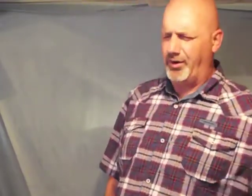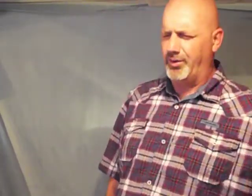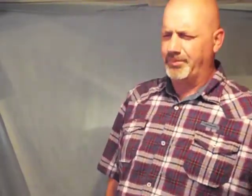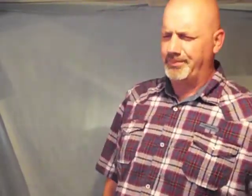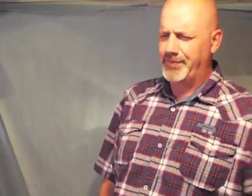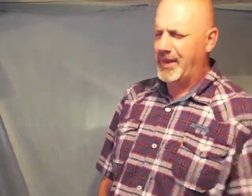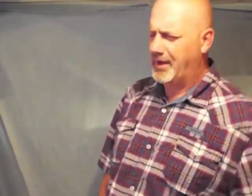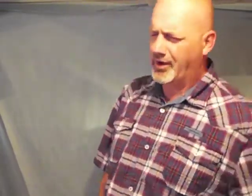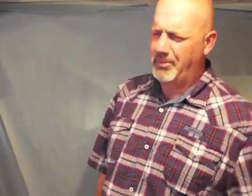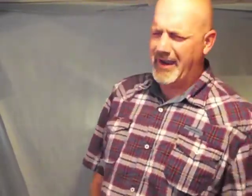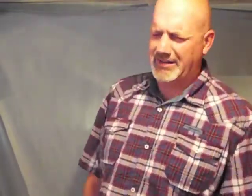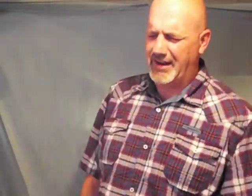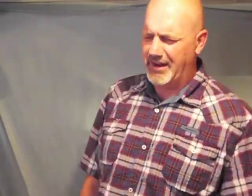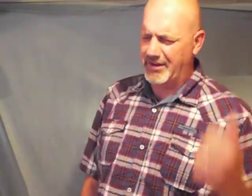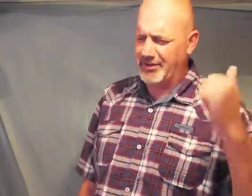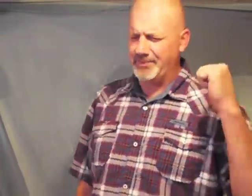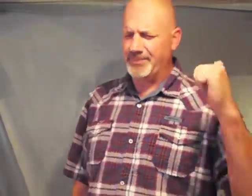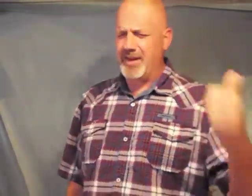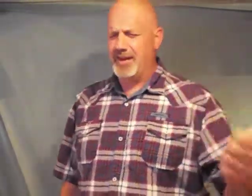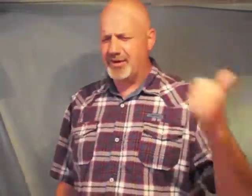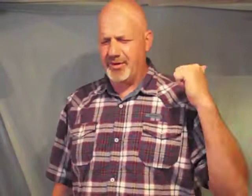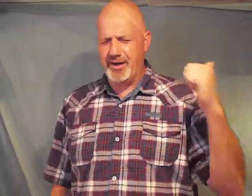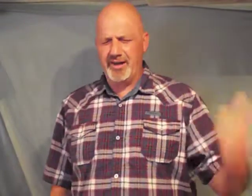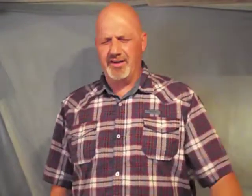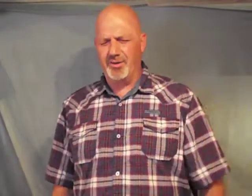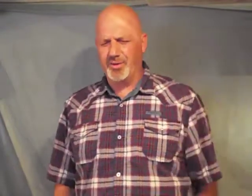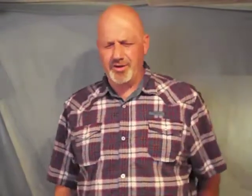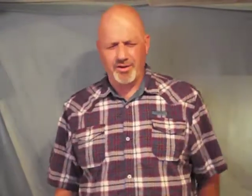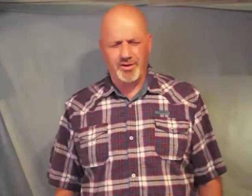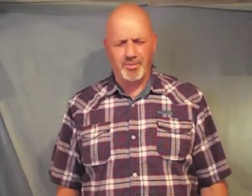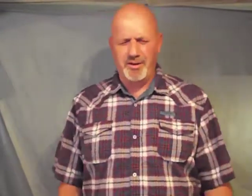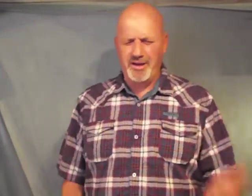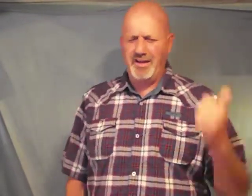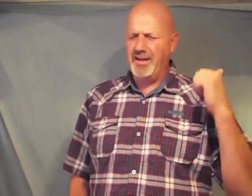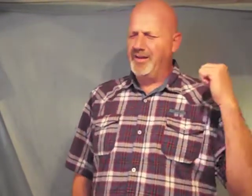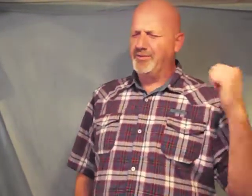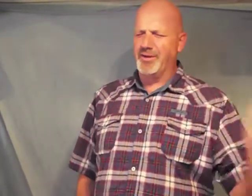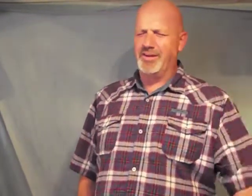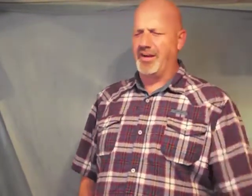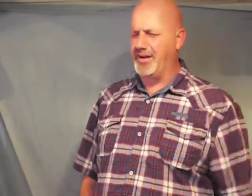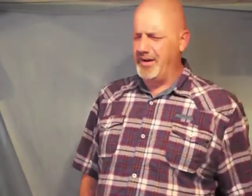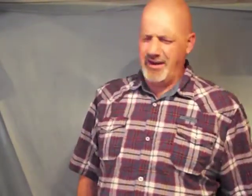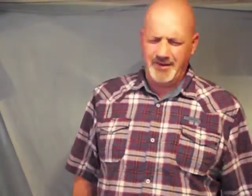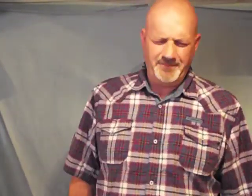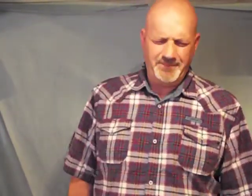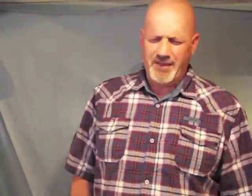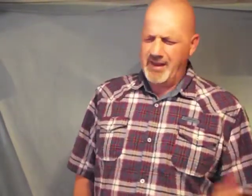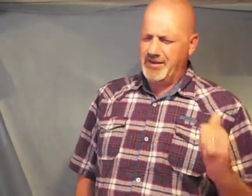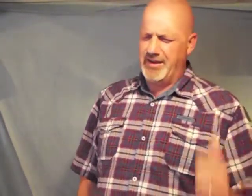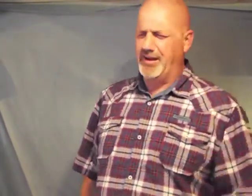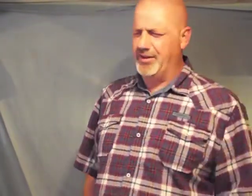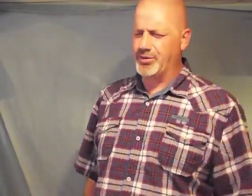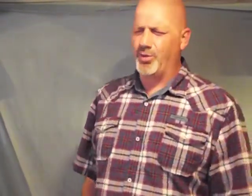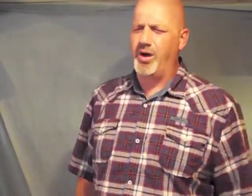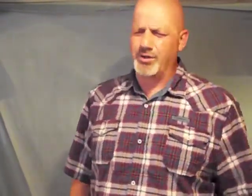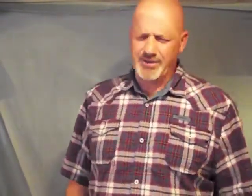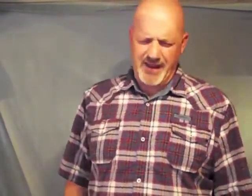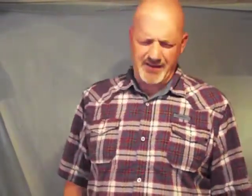home go back to hell go to hell where you're going to be for eternity tear those walls down